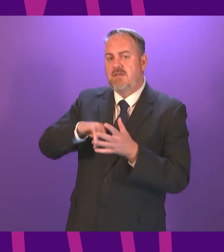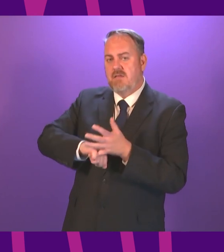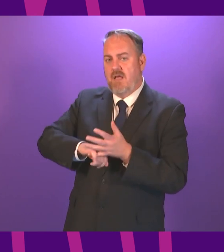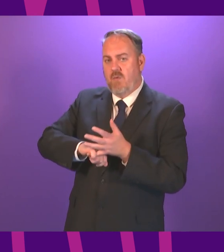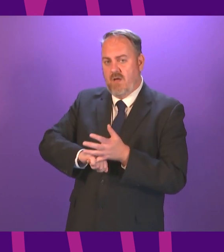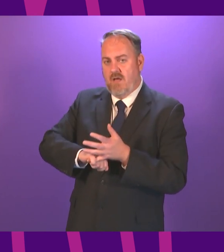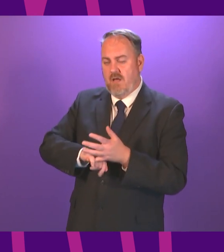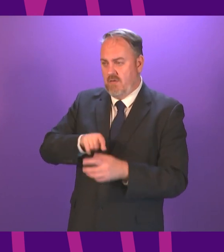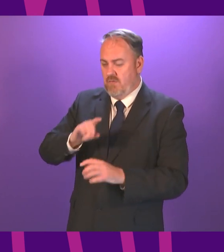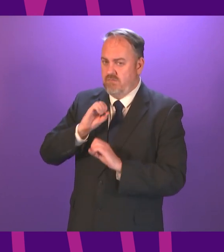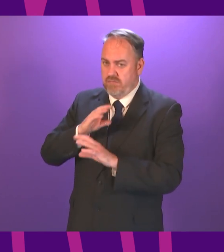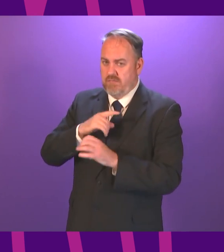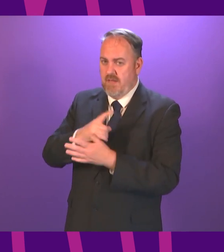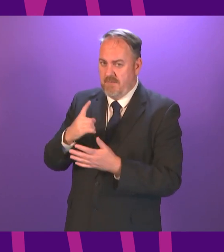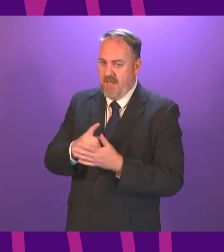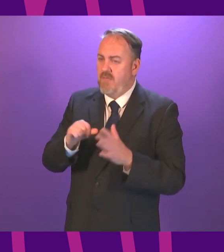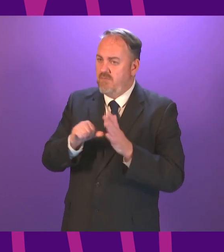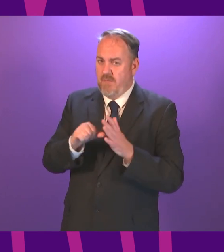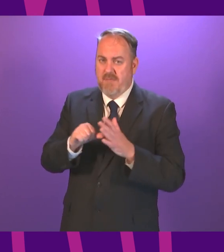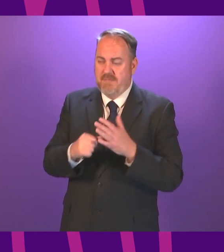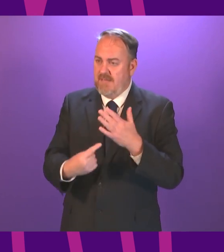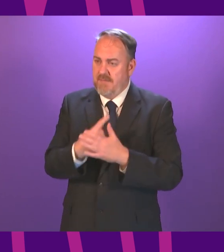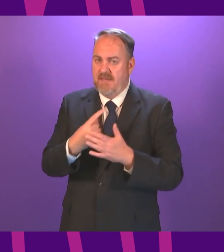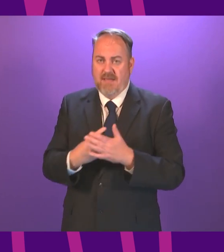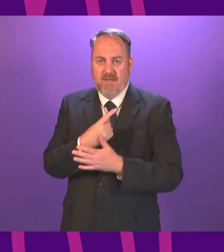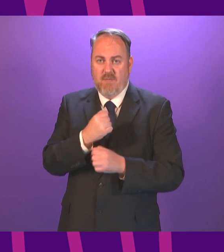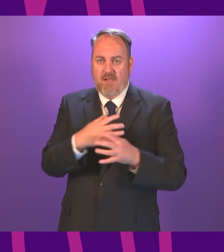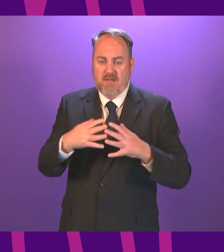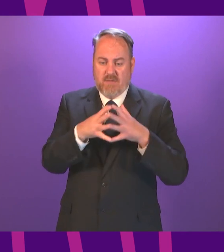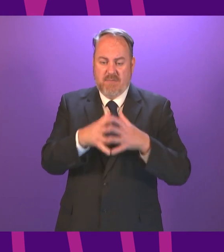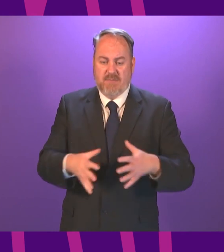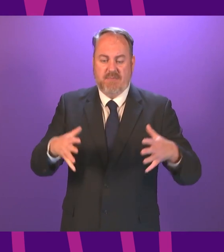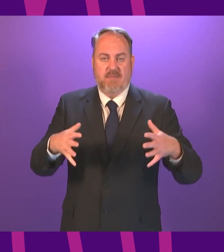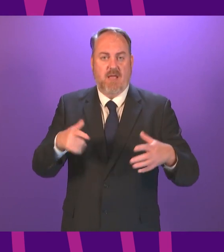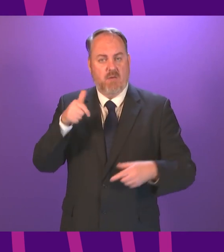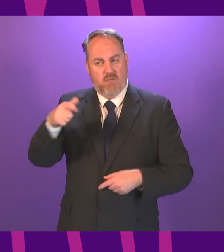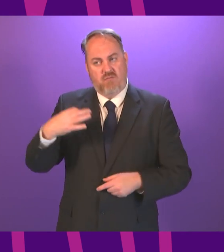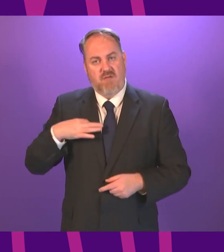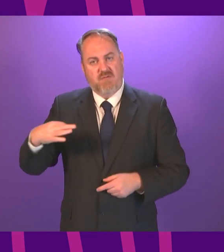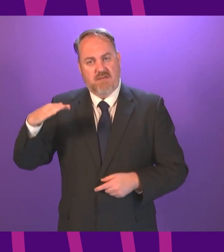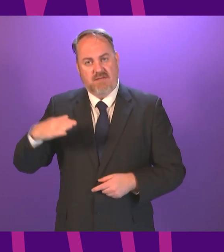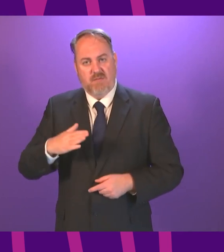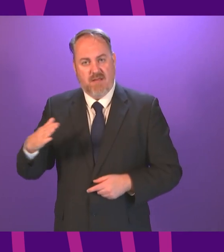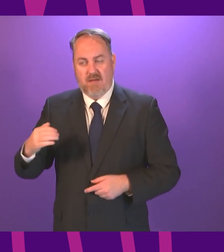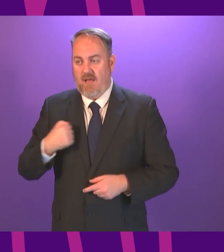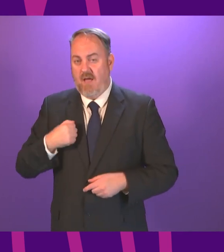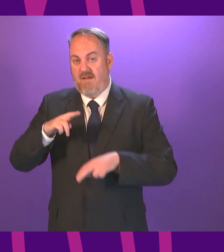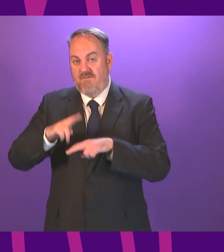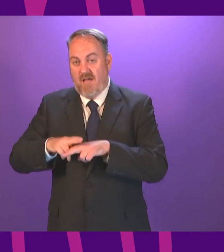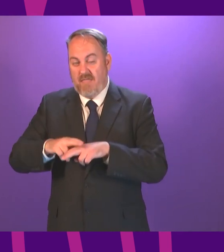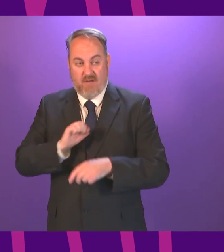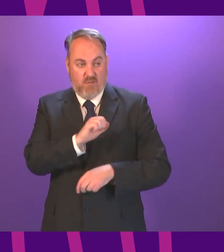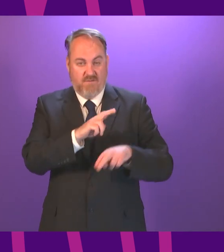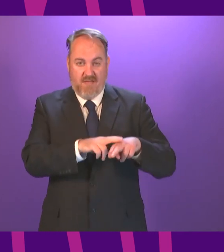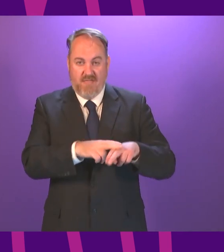week about the challenges facing Glasgow both he and I represent that city and represent the south side both our father's businesses have been in the south side my